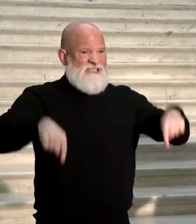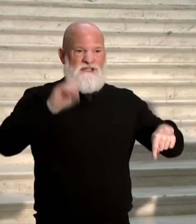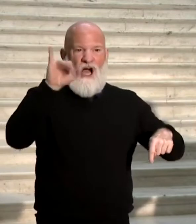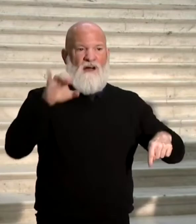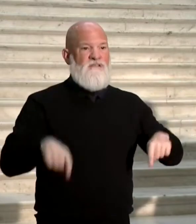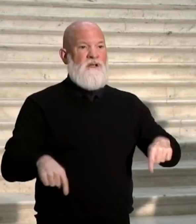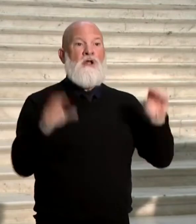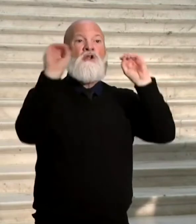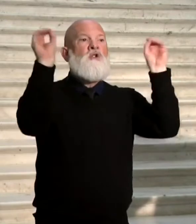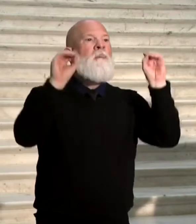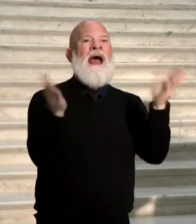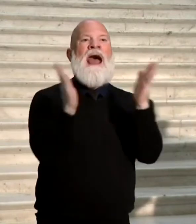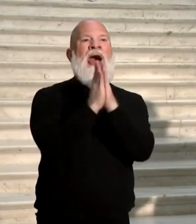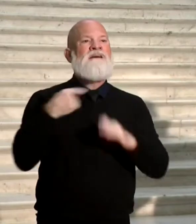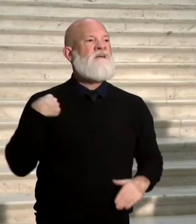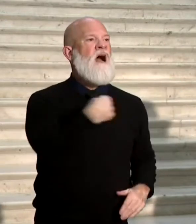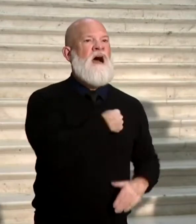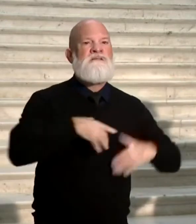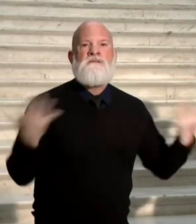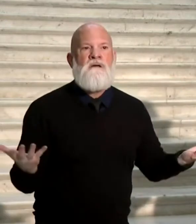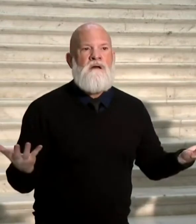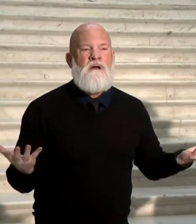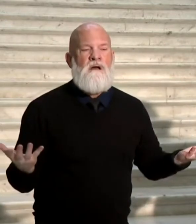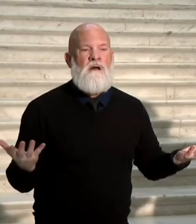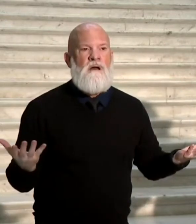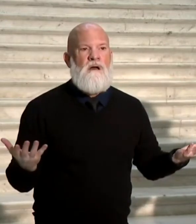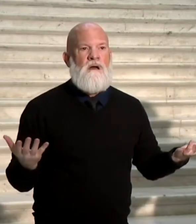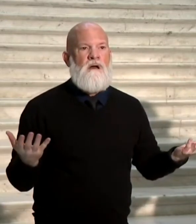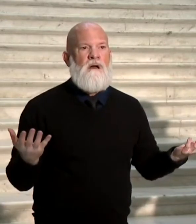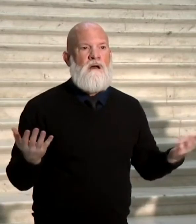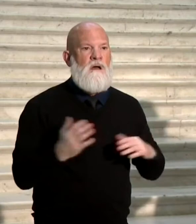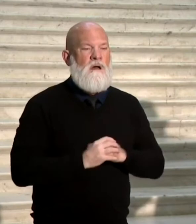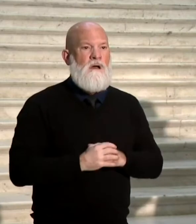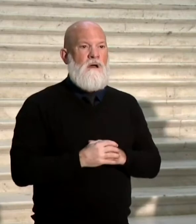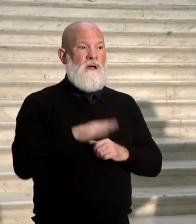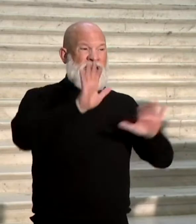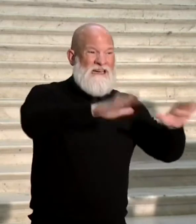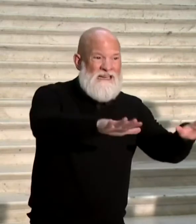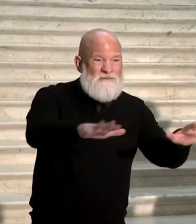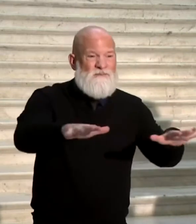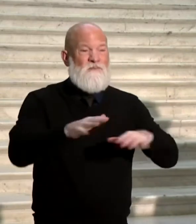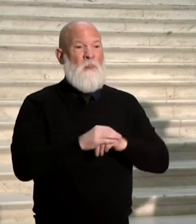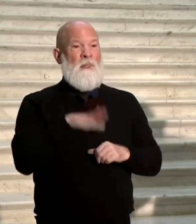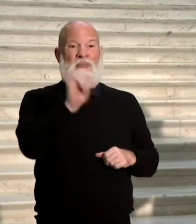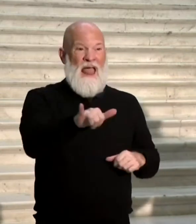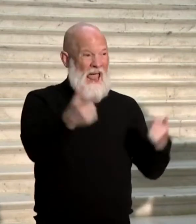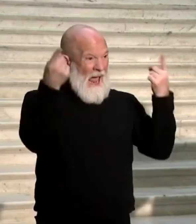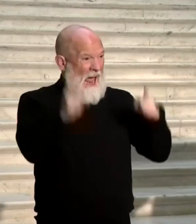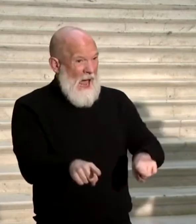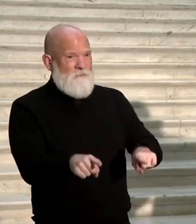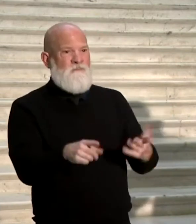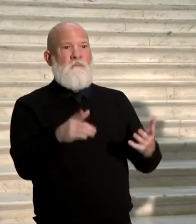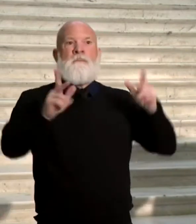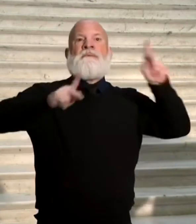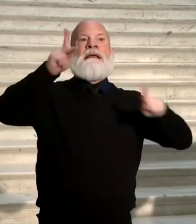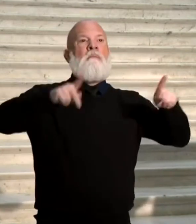items with that State Senate subcommittee. That didn't happen either. Which I find interesting, because obviously they're making wild claims that,